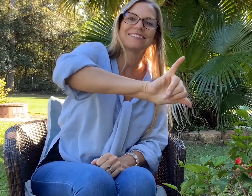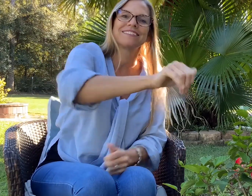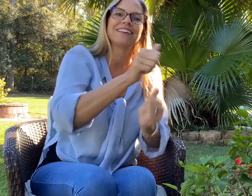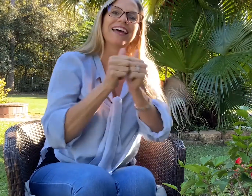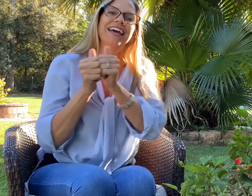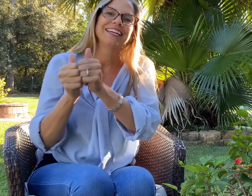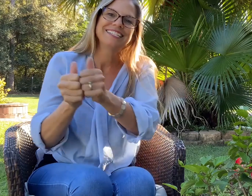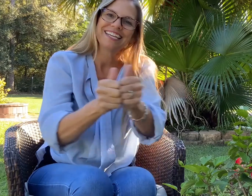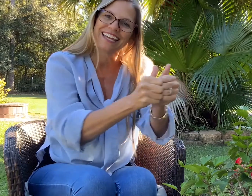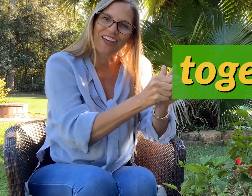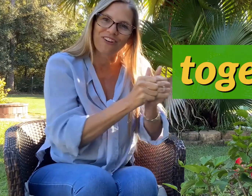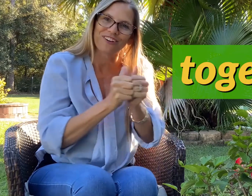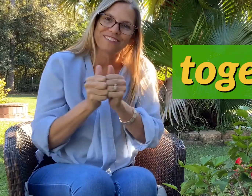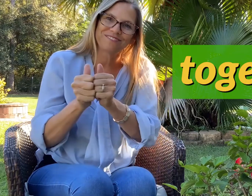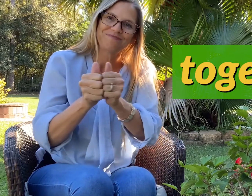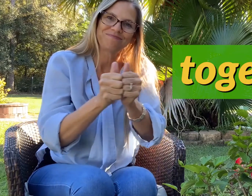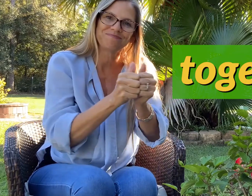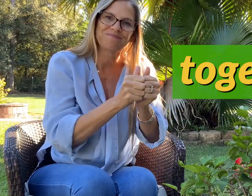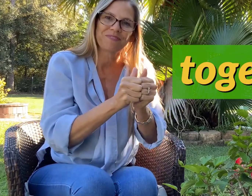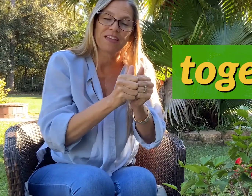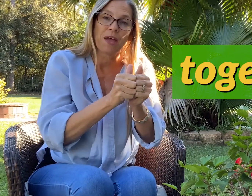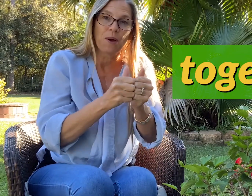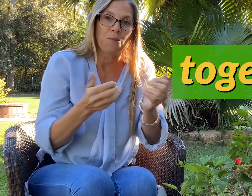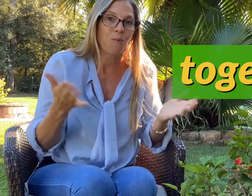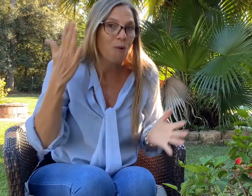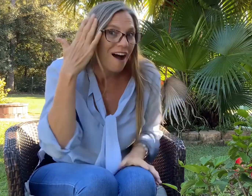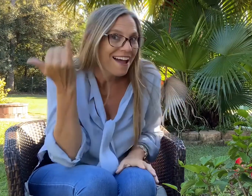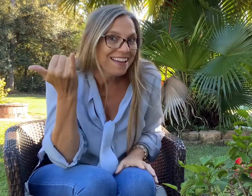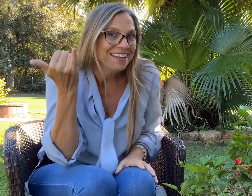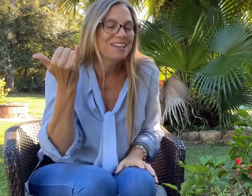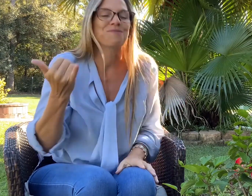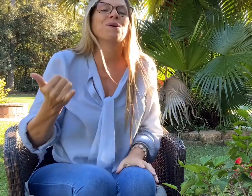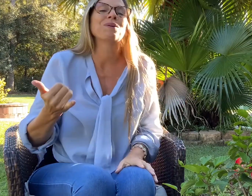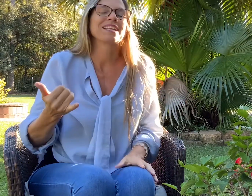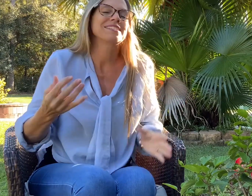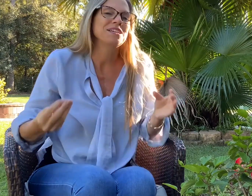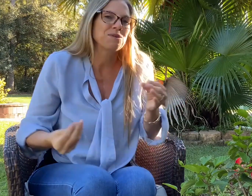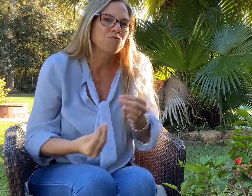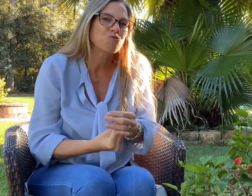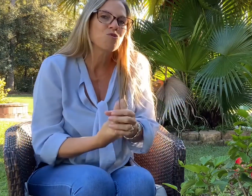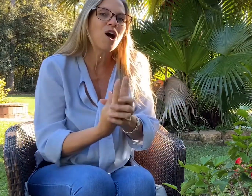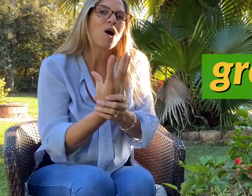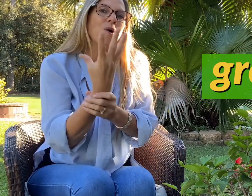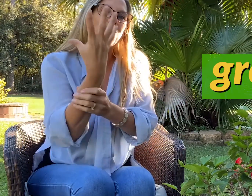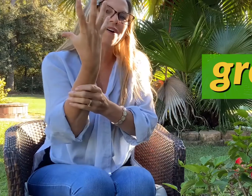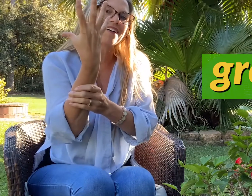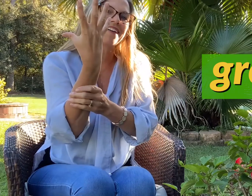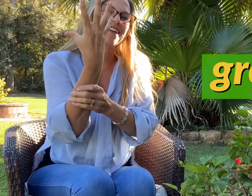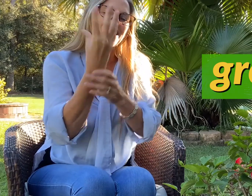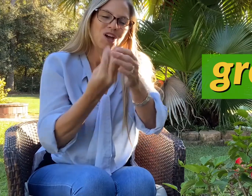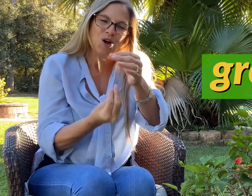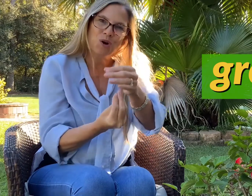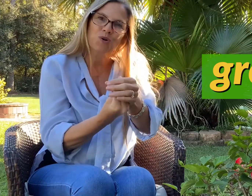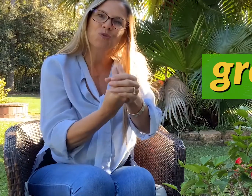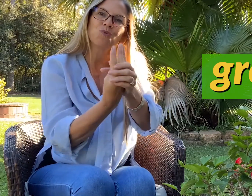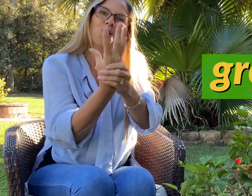together. Together. Why? We want to see them grow. Grow.